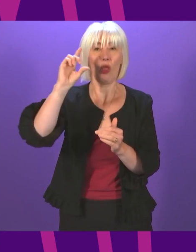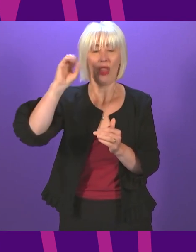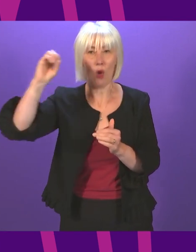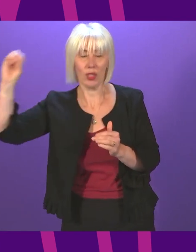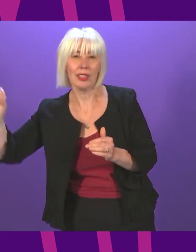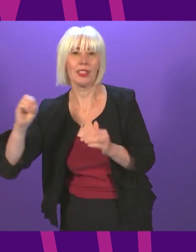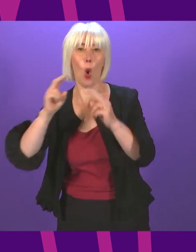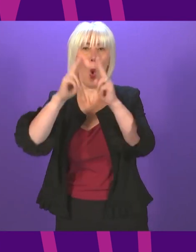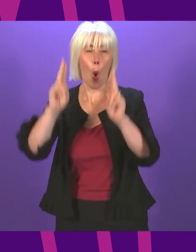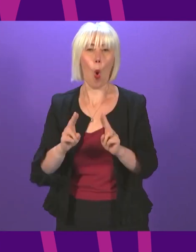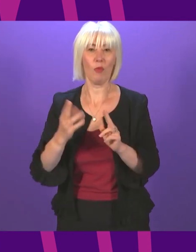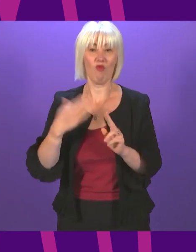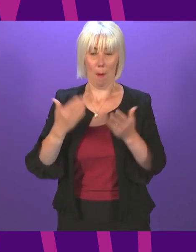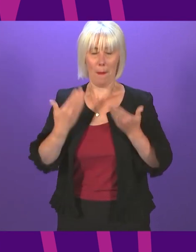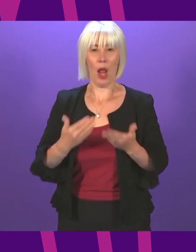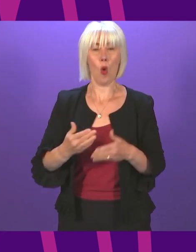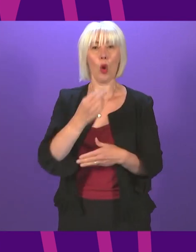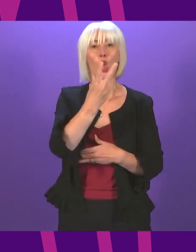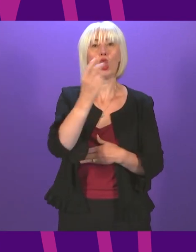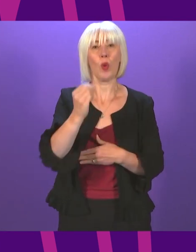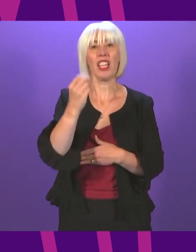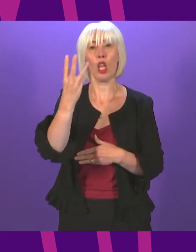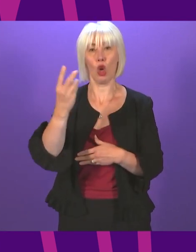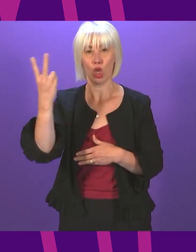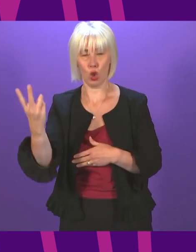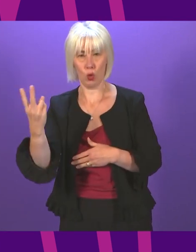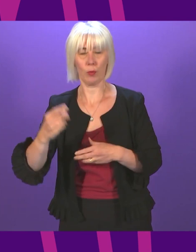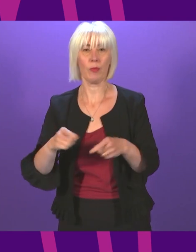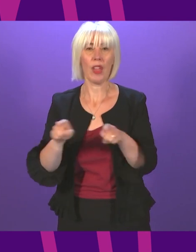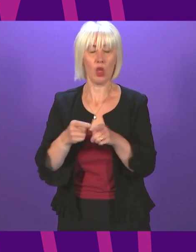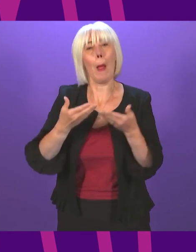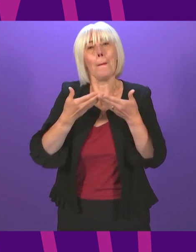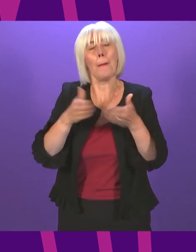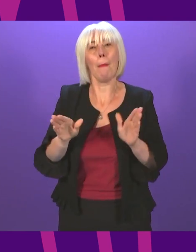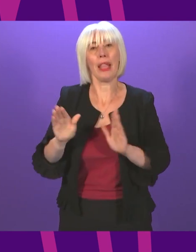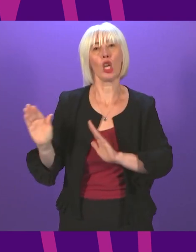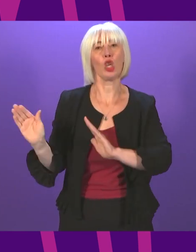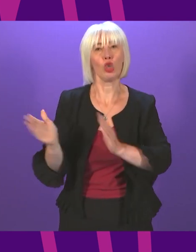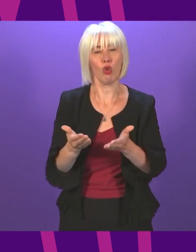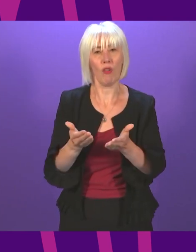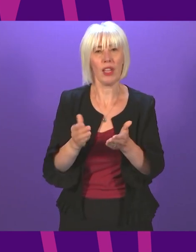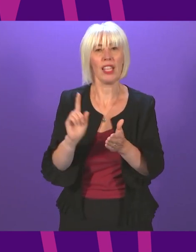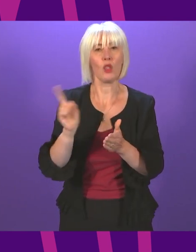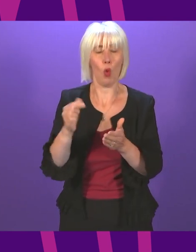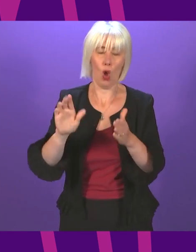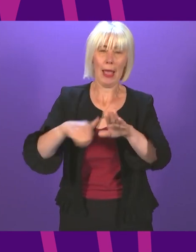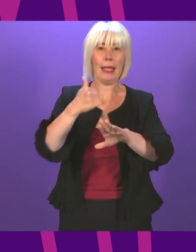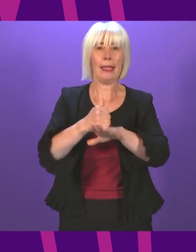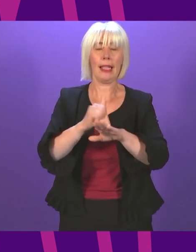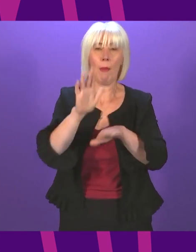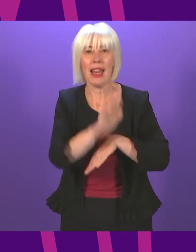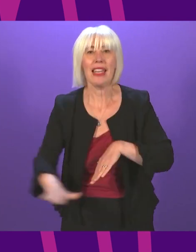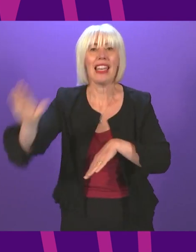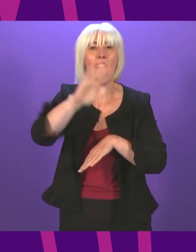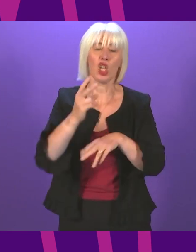2032. And we will reform our public services, including through the establishment of a national care service,